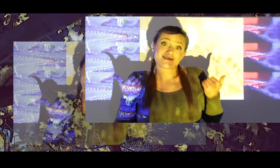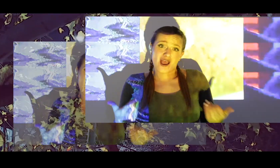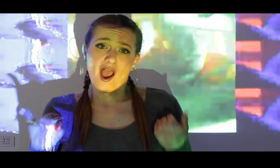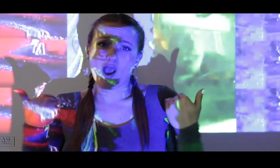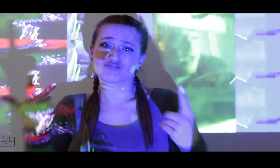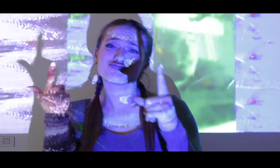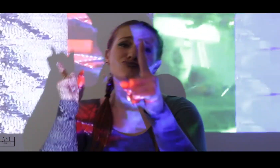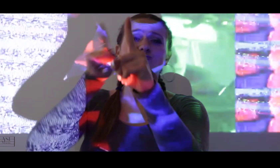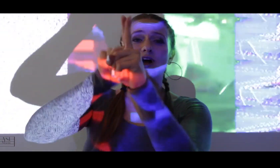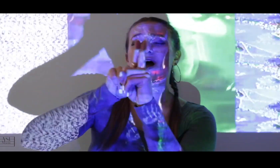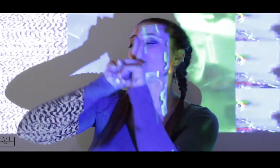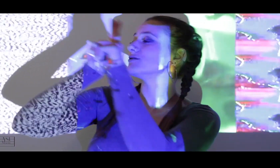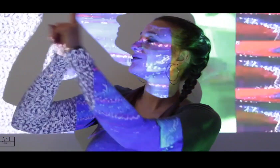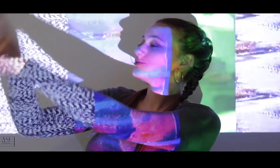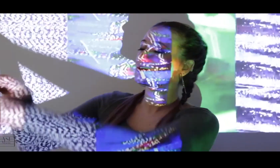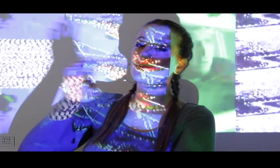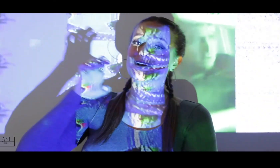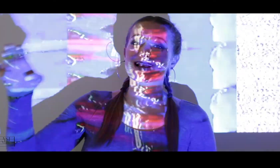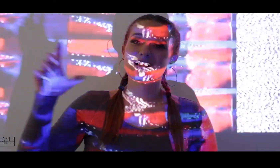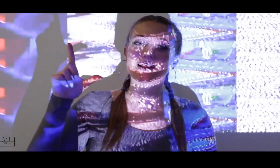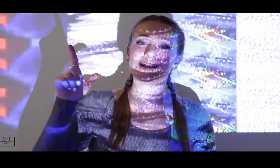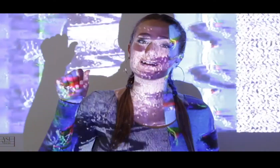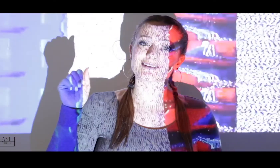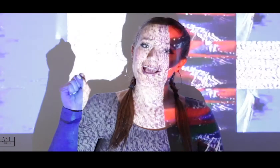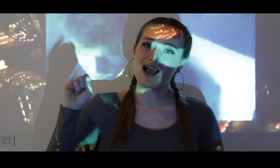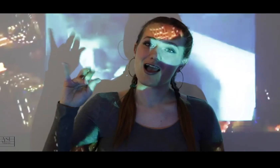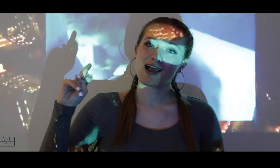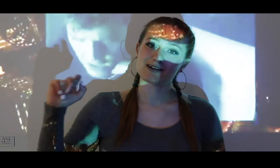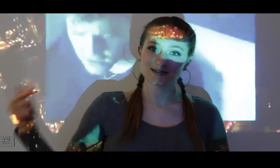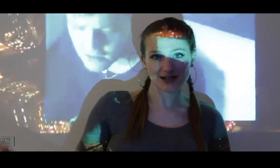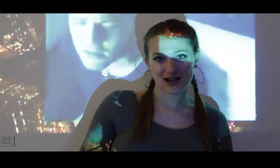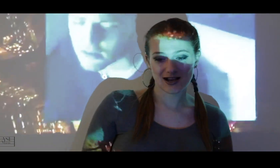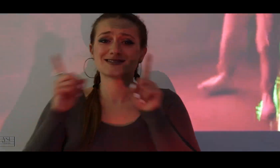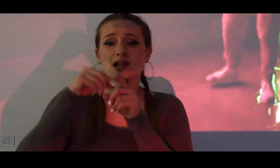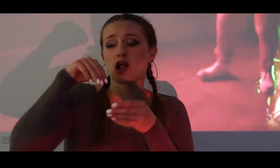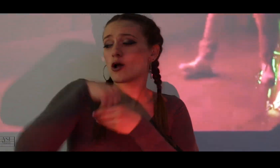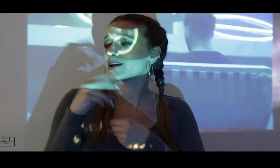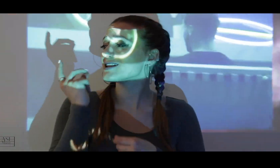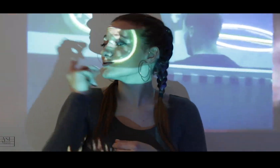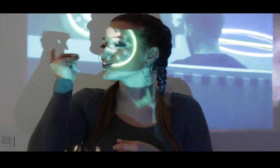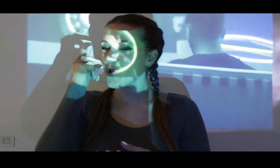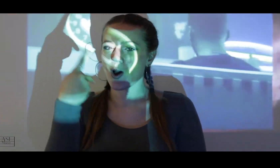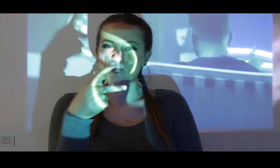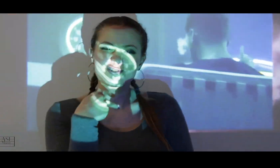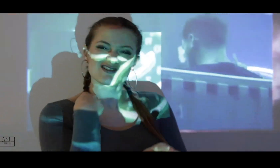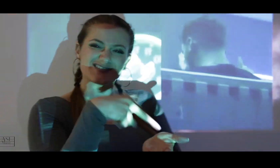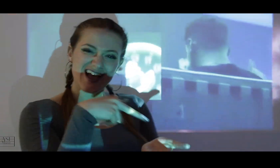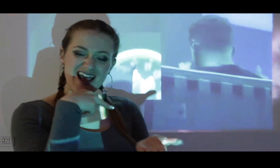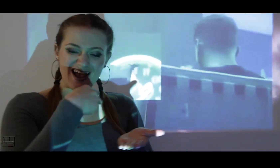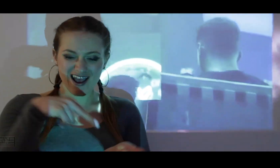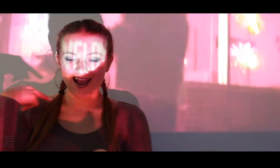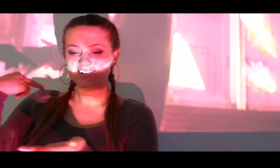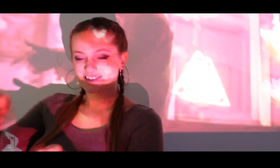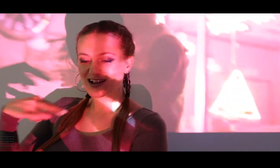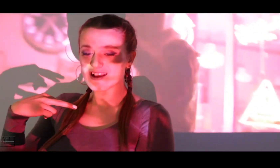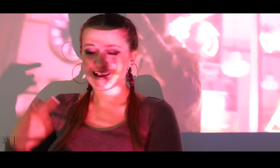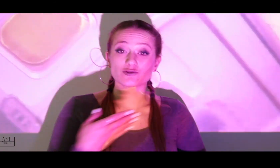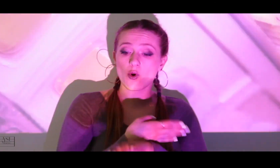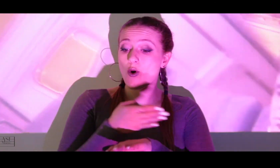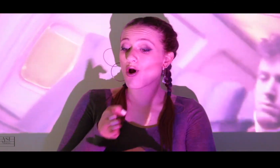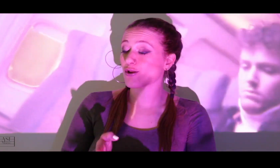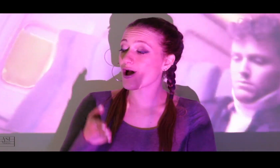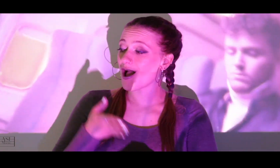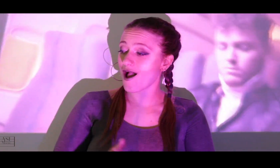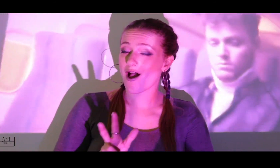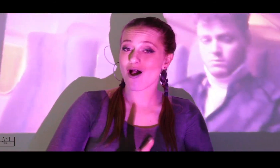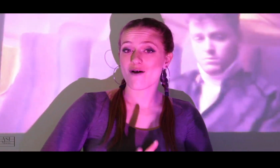Now I'm running with you round each lesson Tito's in your dorm, we're dancing It's